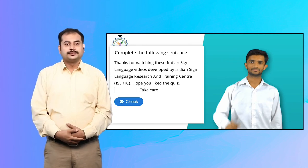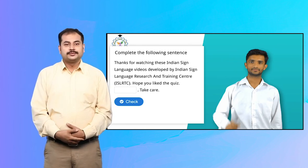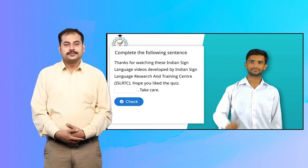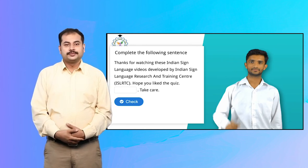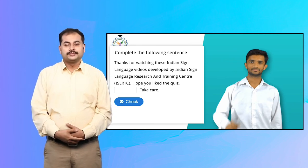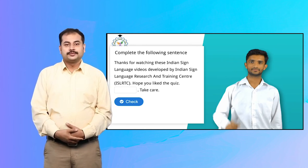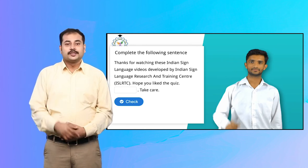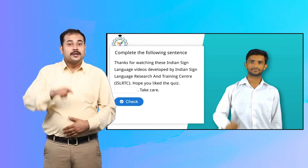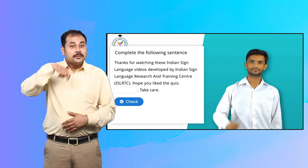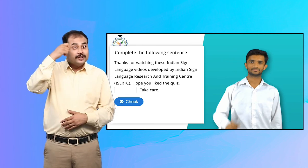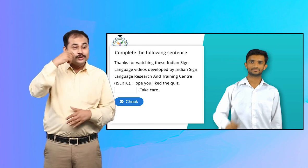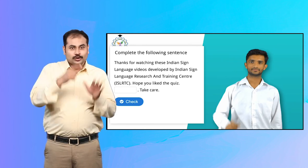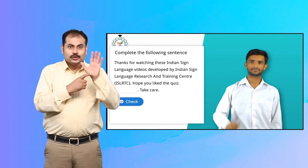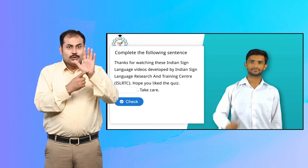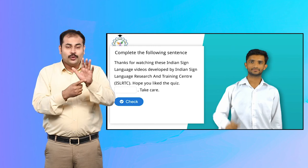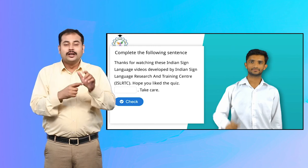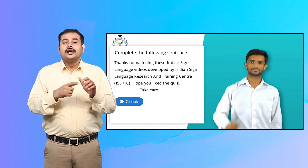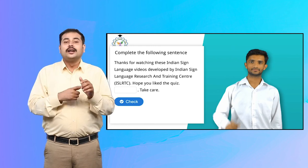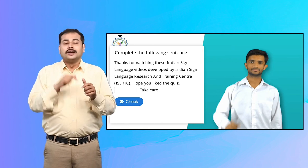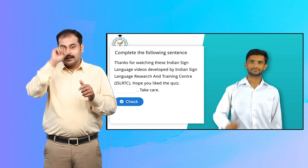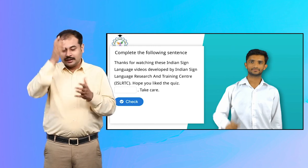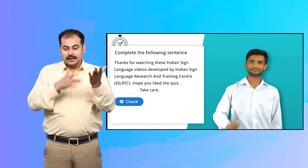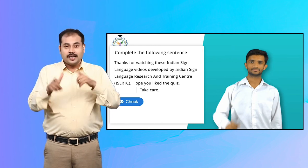Thanks for watching these Indian Sign Language videos